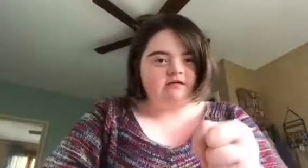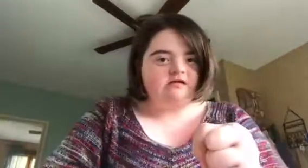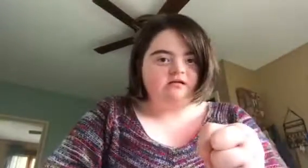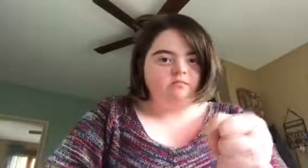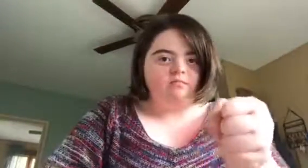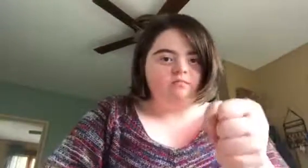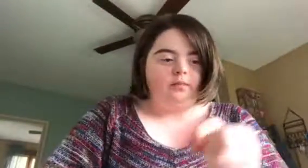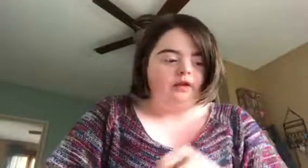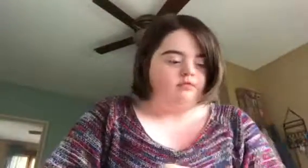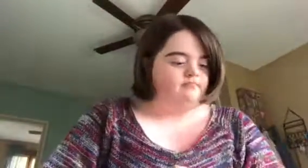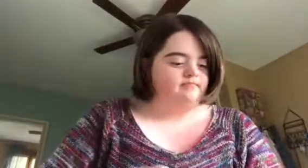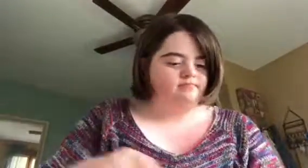Repeat.